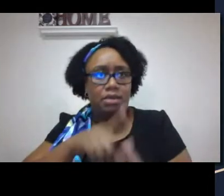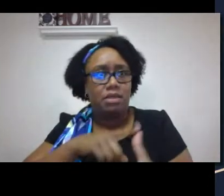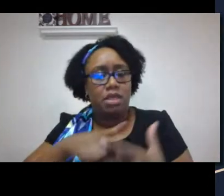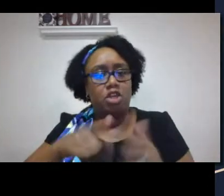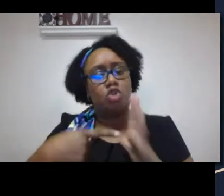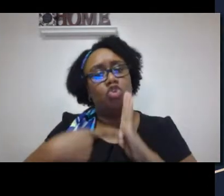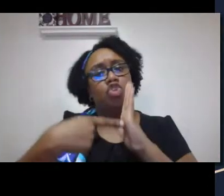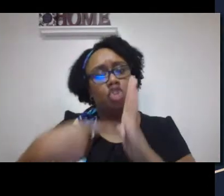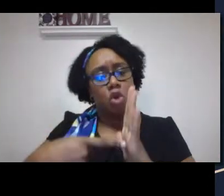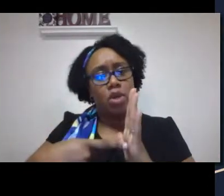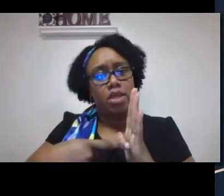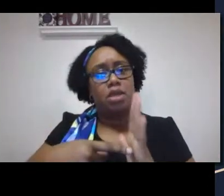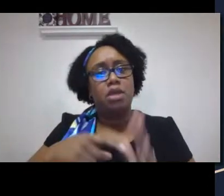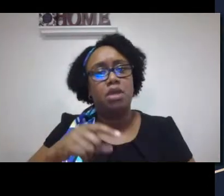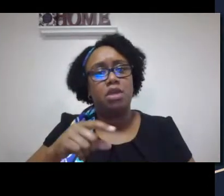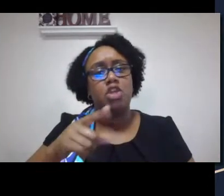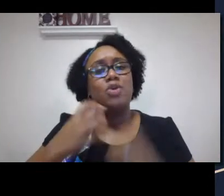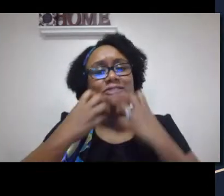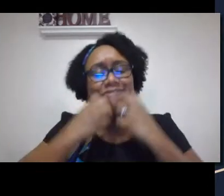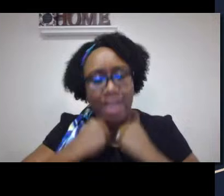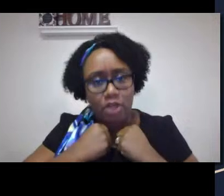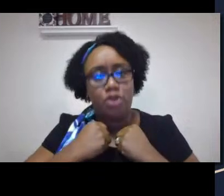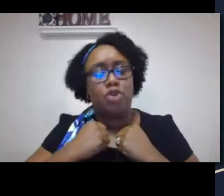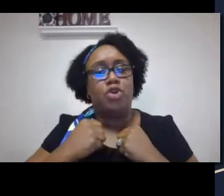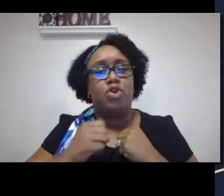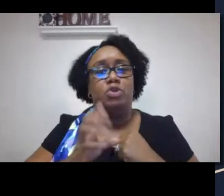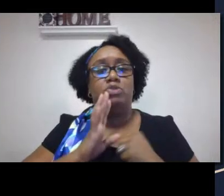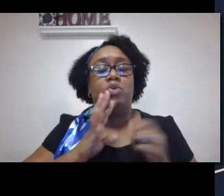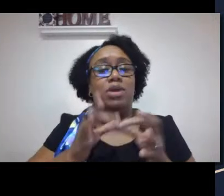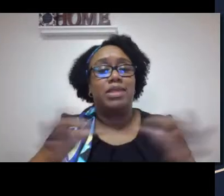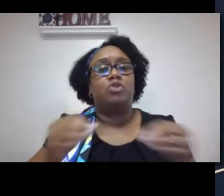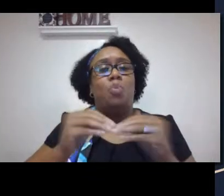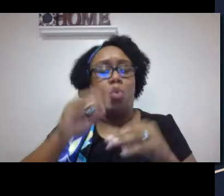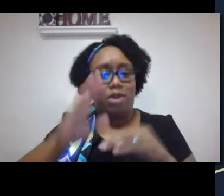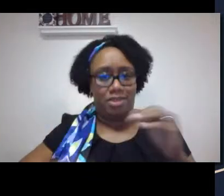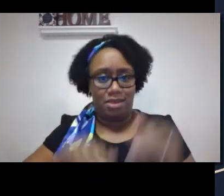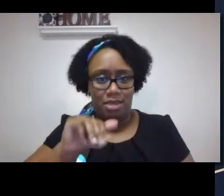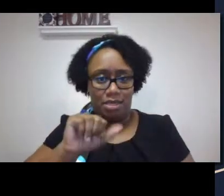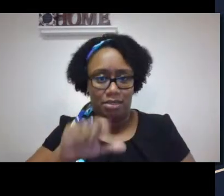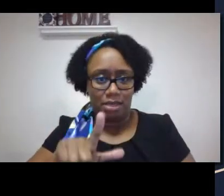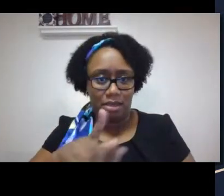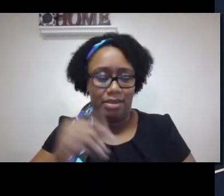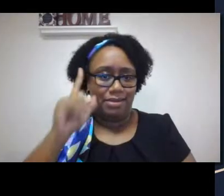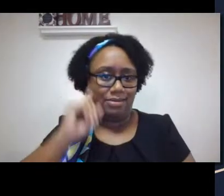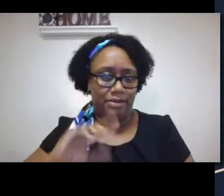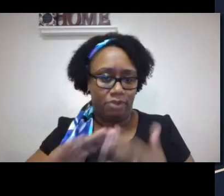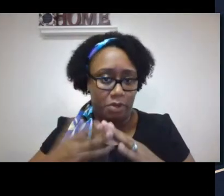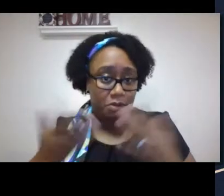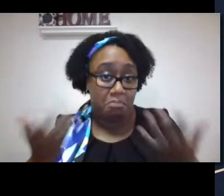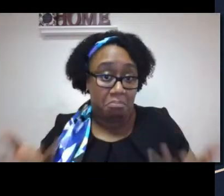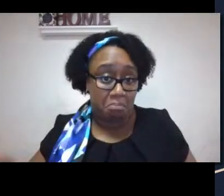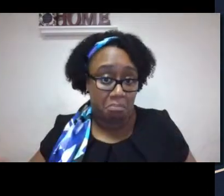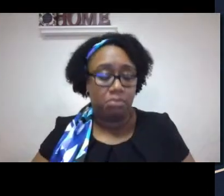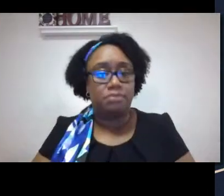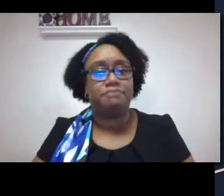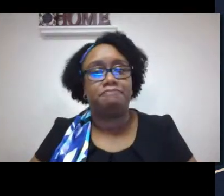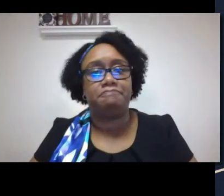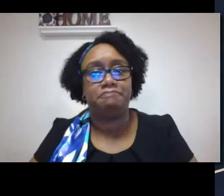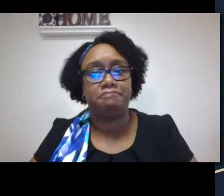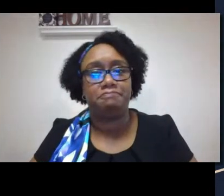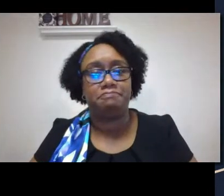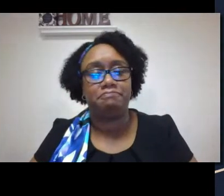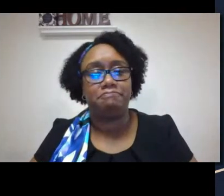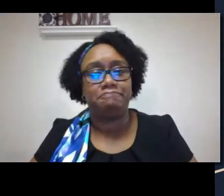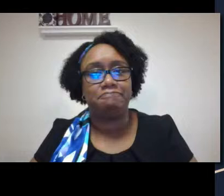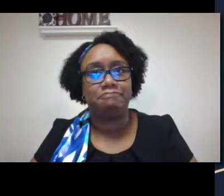there's not enough value in ASL to them to add that component to their team. And so